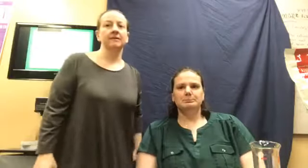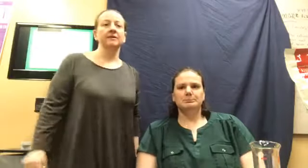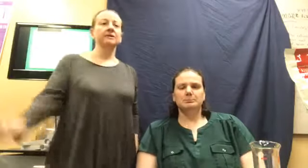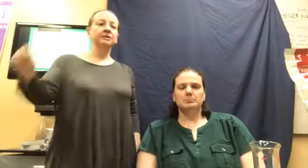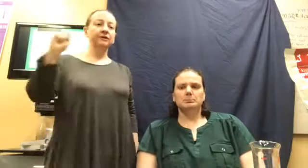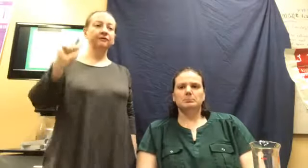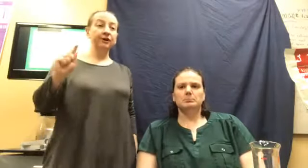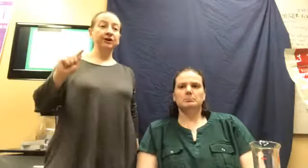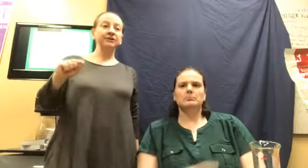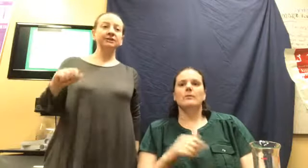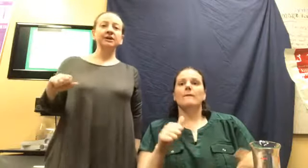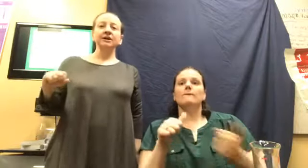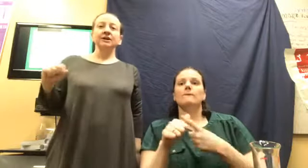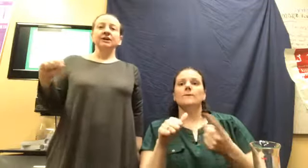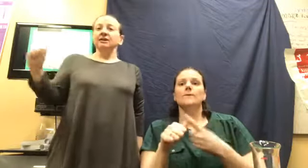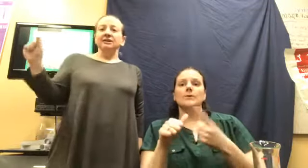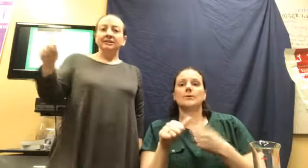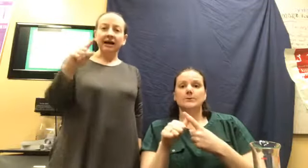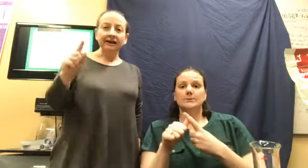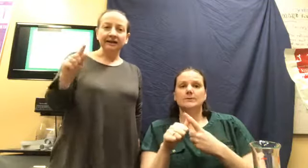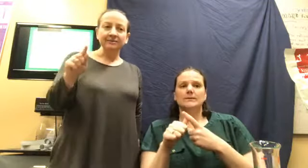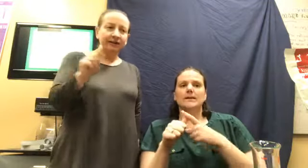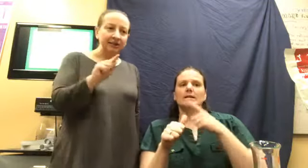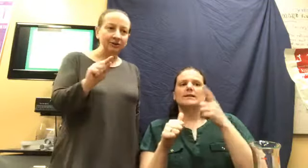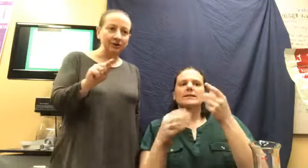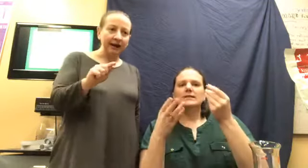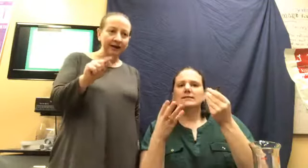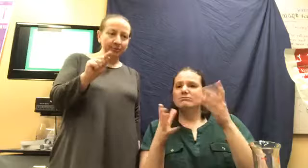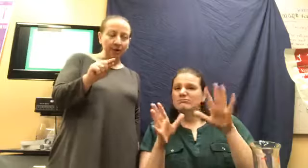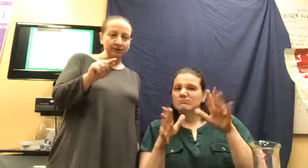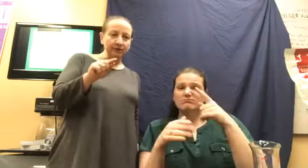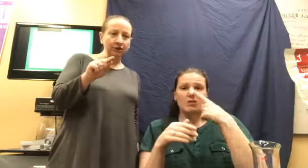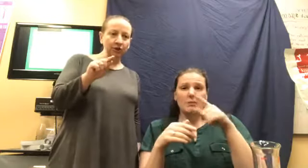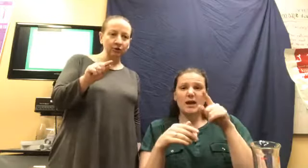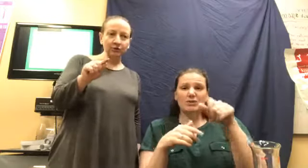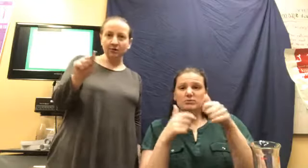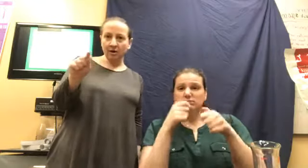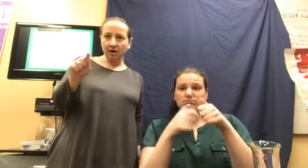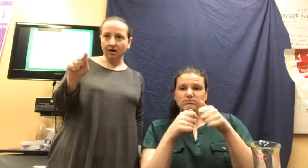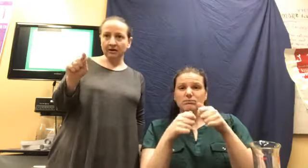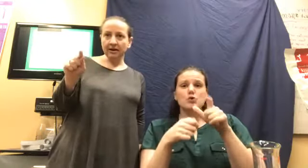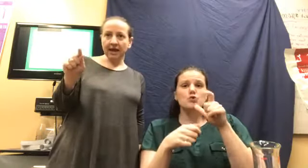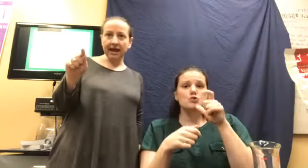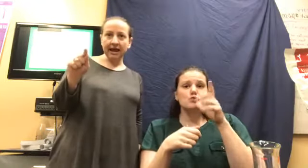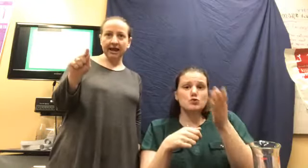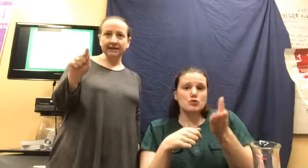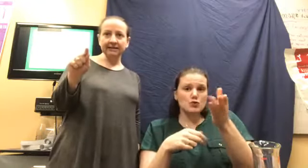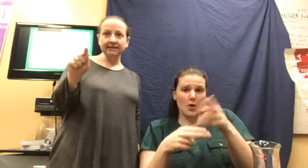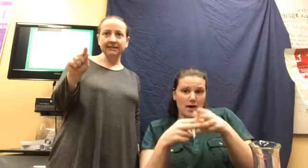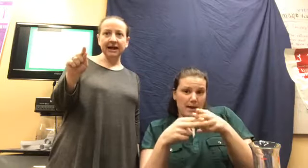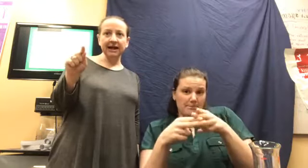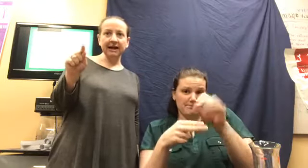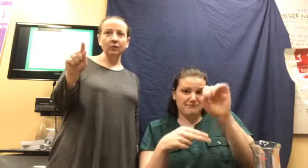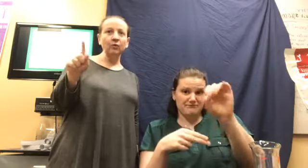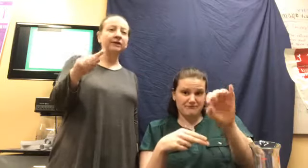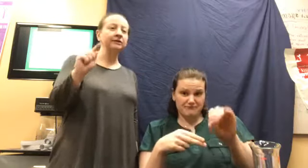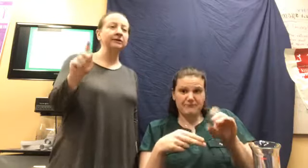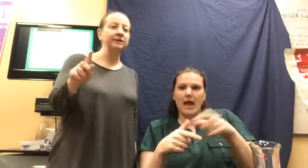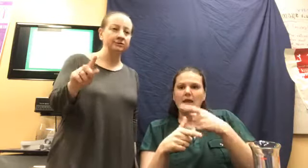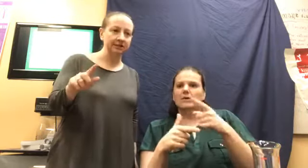So first, tell us, can you go ahead and post who you are and what you're interested